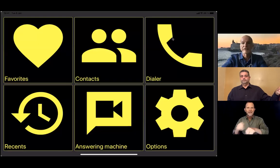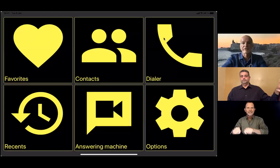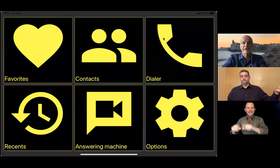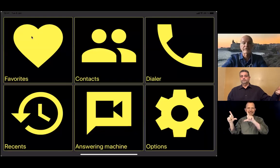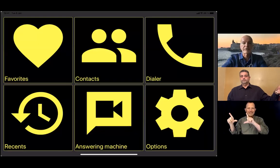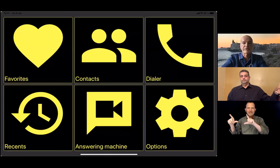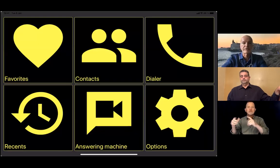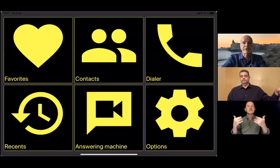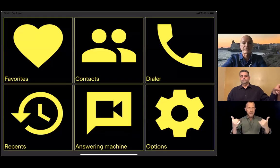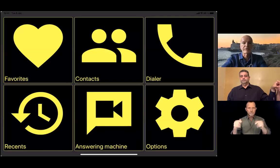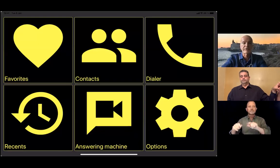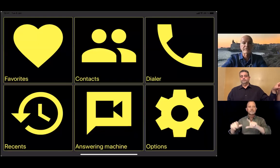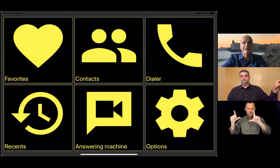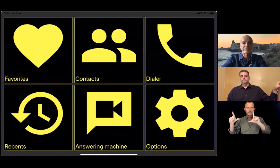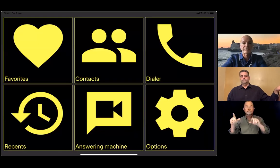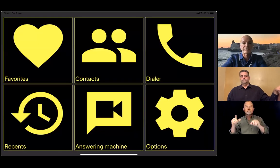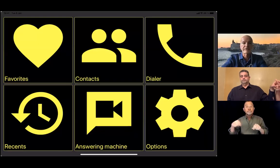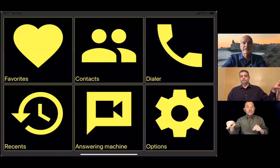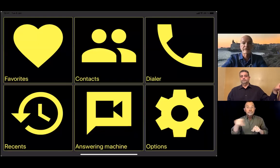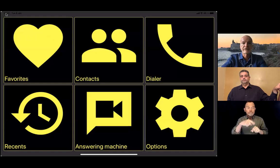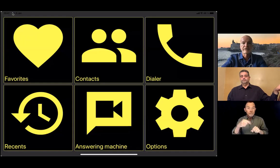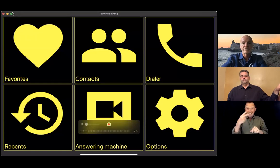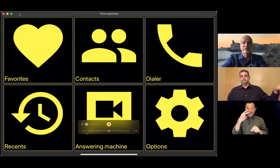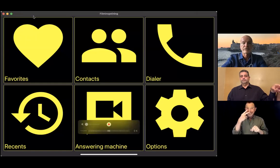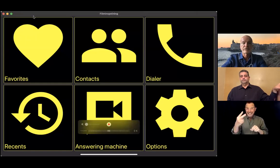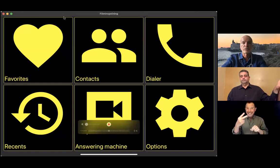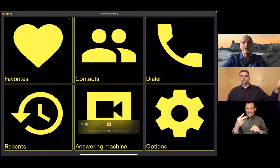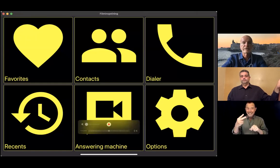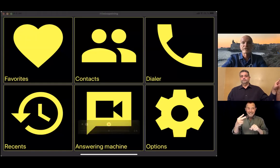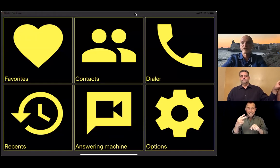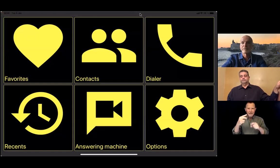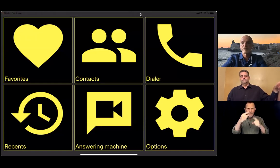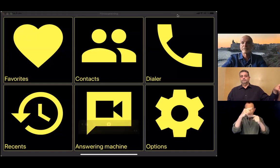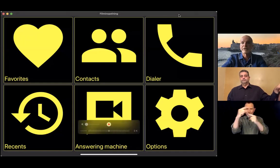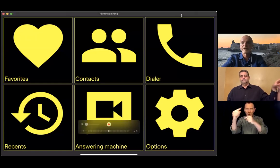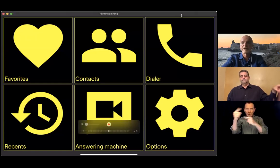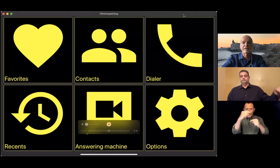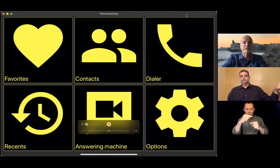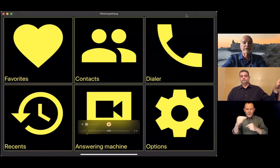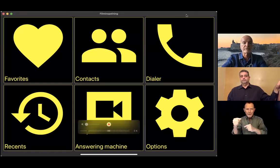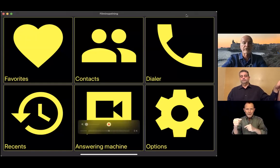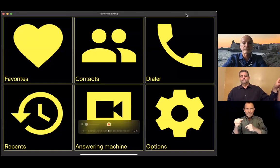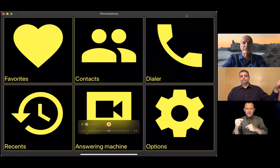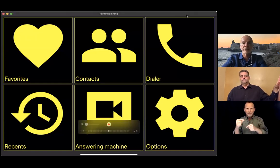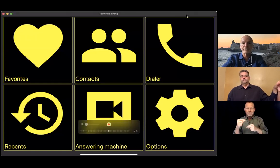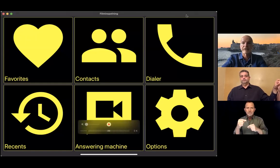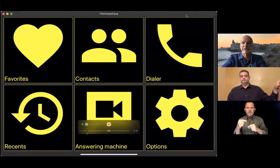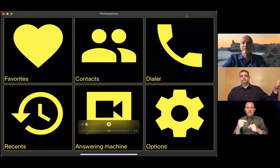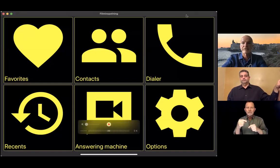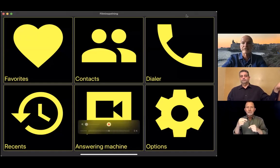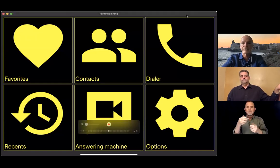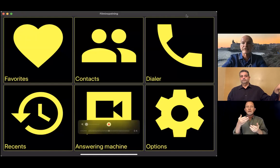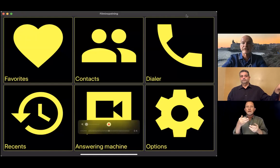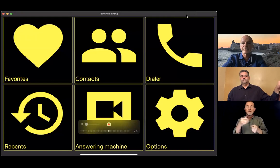Okay, everybody should be able to see my screen. You may want to pin Brian. Brian will be navigating